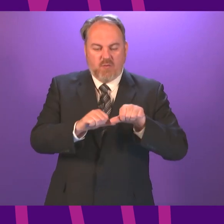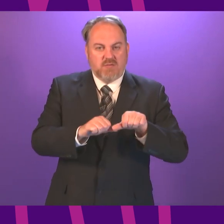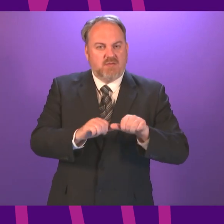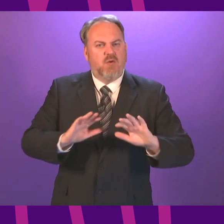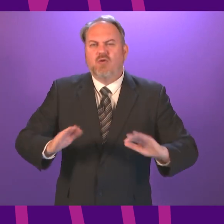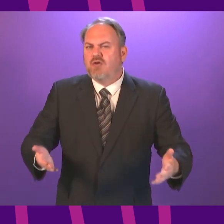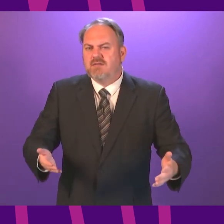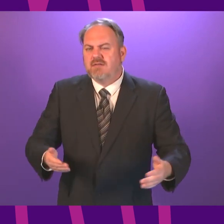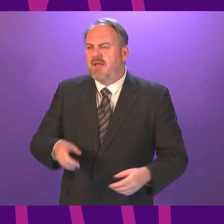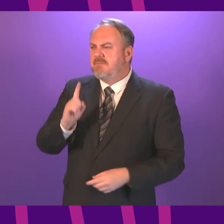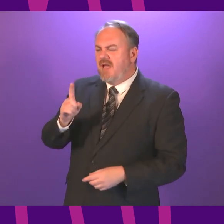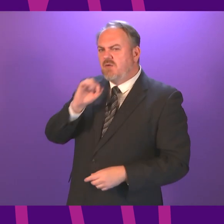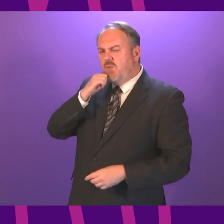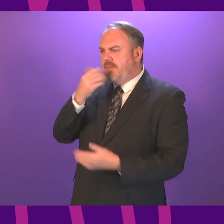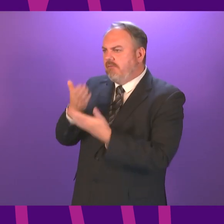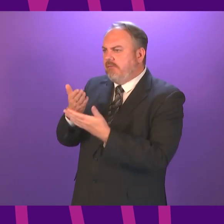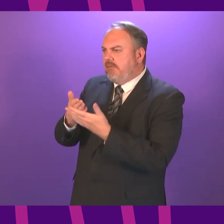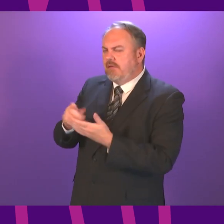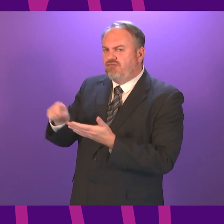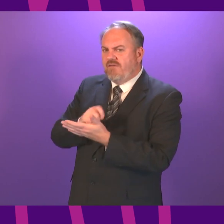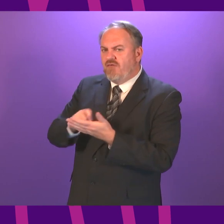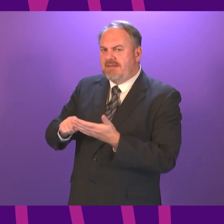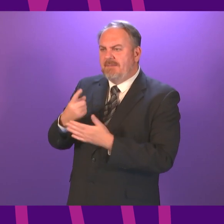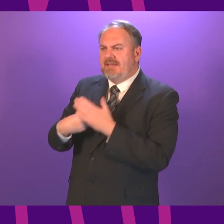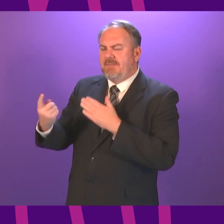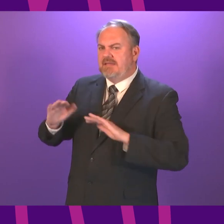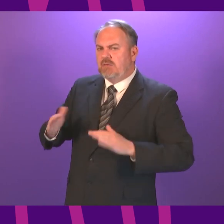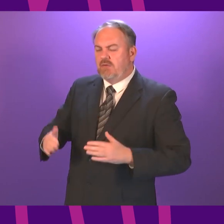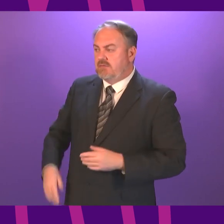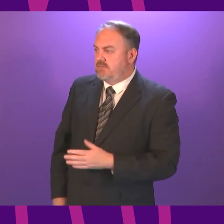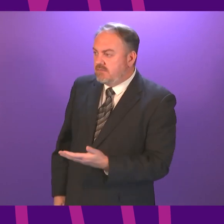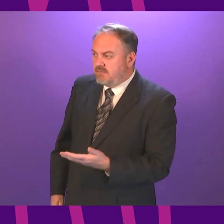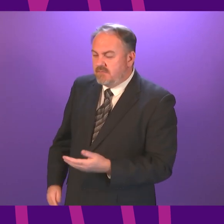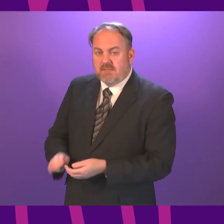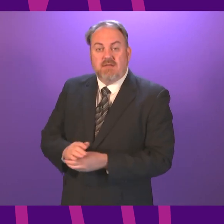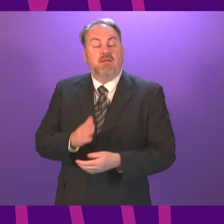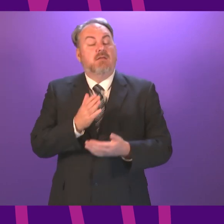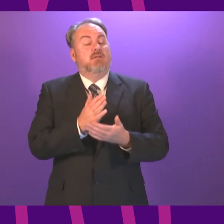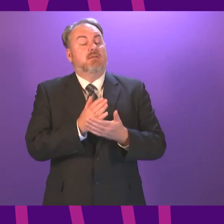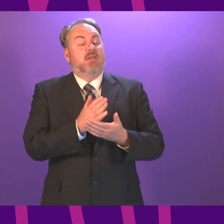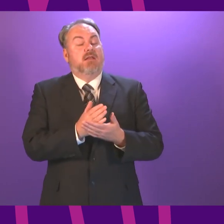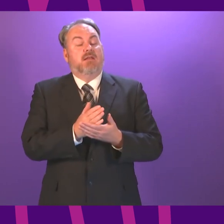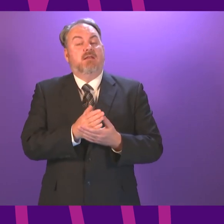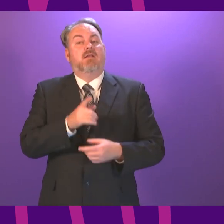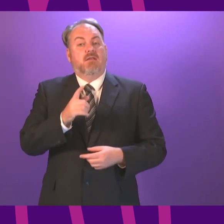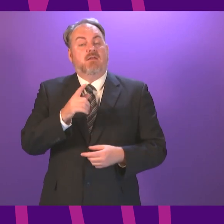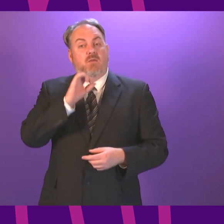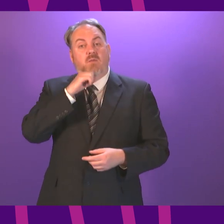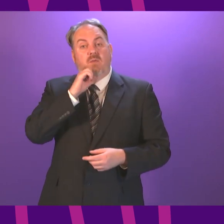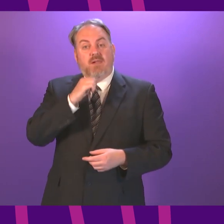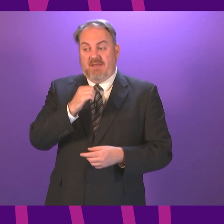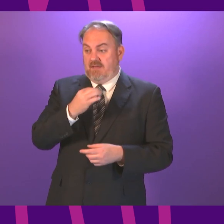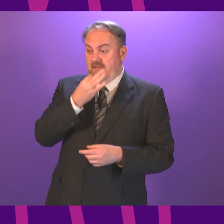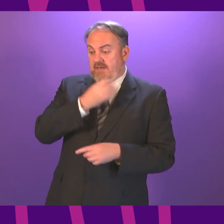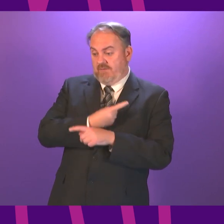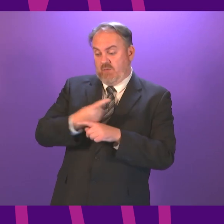for a referendum? First Minister On issues of NHS waiting times, we will set out, I think next week in Parliament or certainly over the next couple of